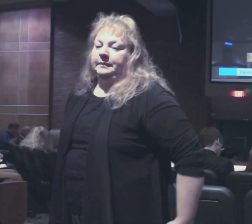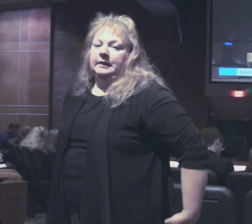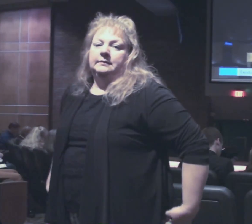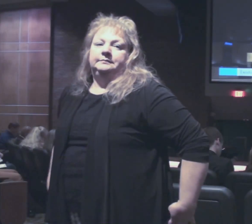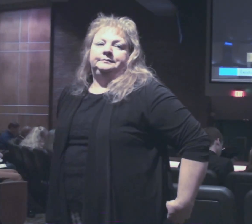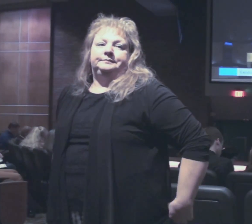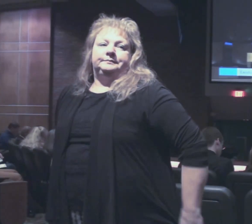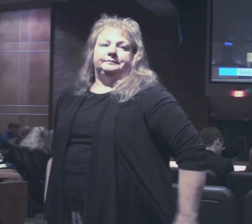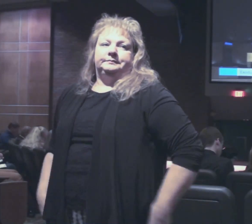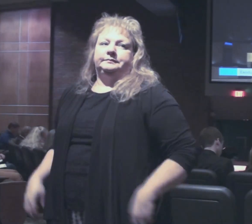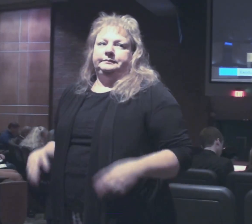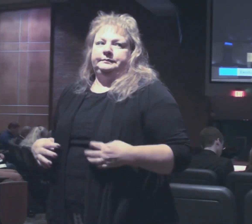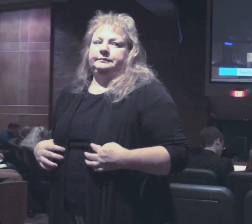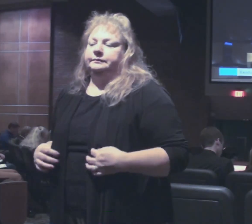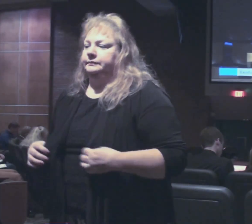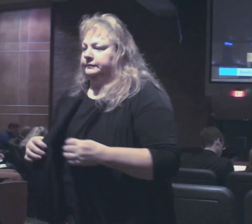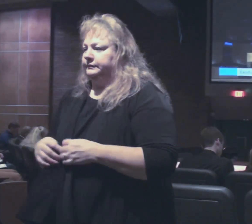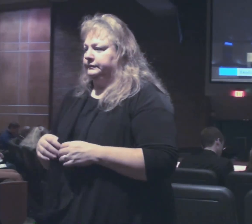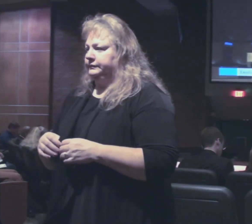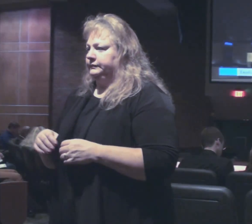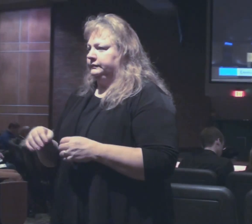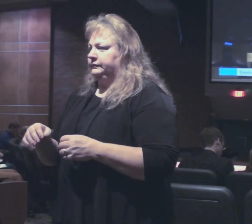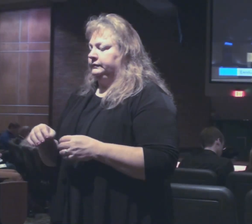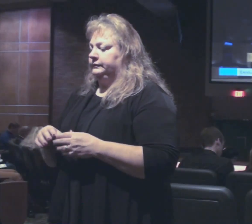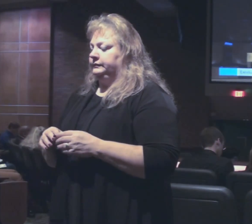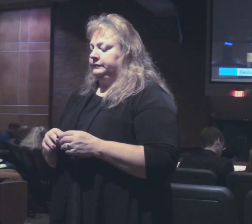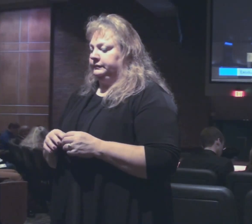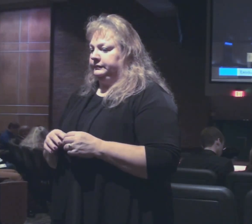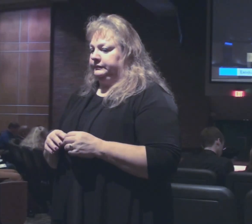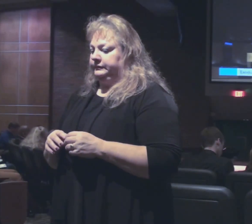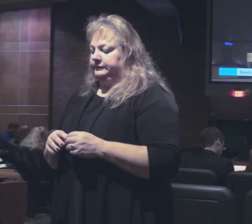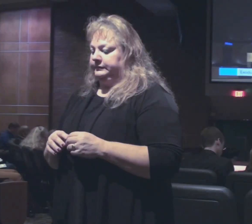We were in chapter 25 come to chapter 35